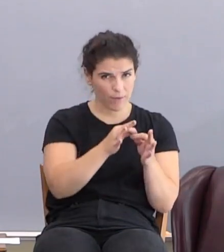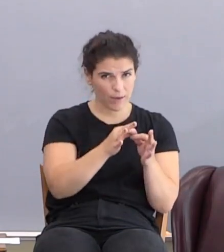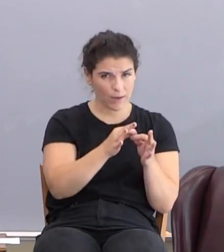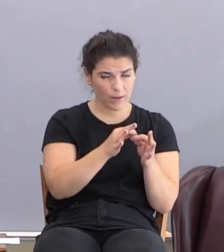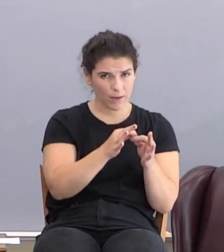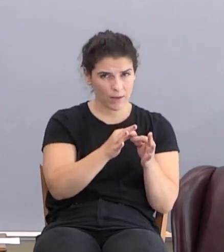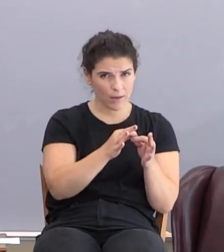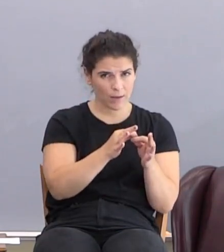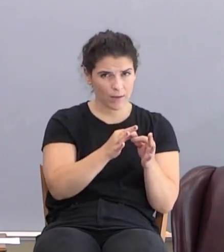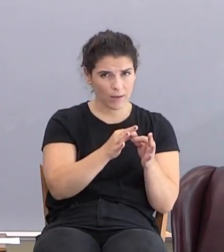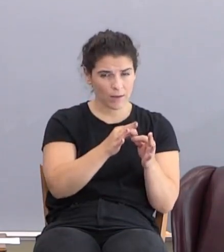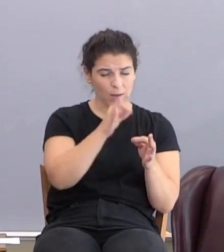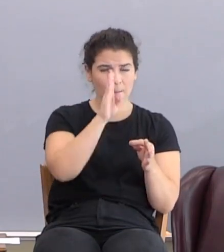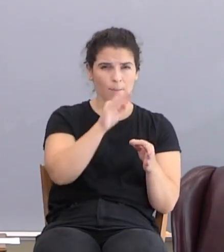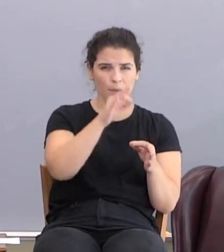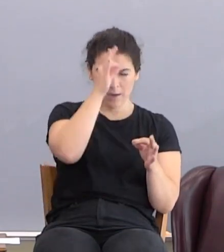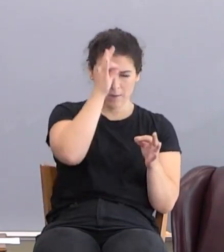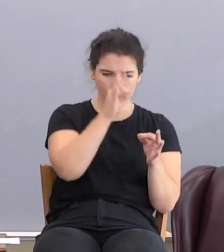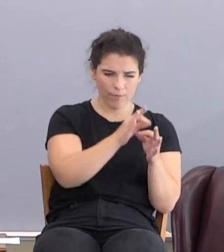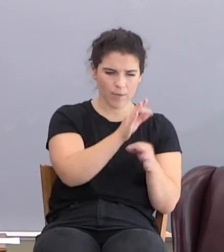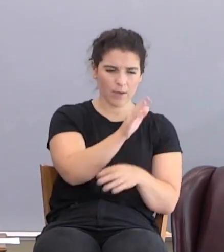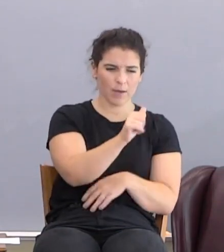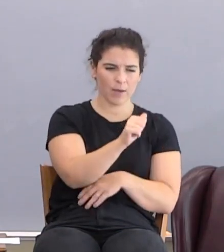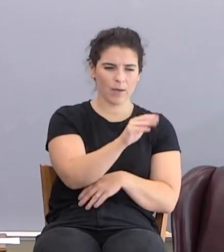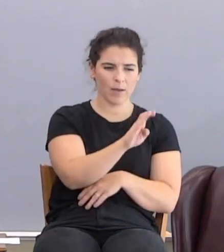offered a more excellent sacrifice.